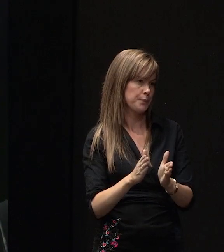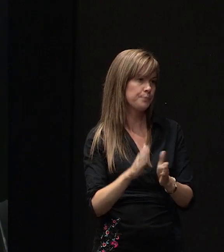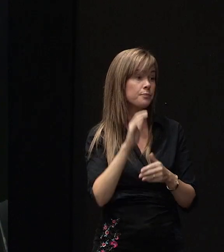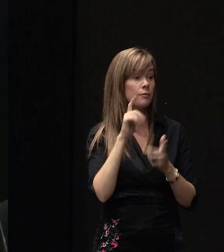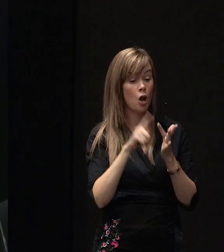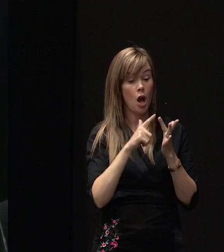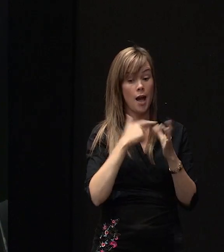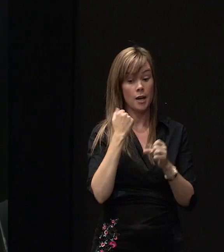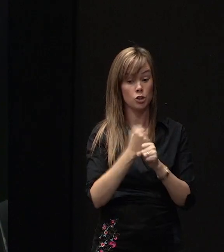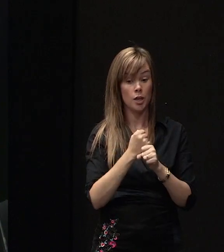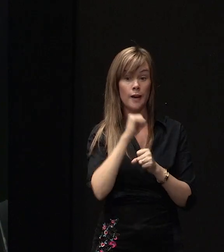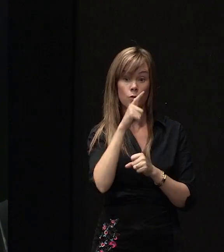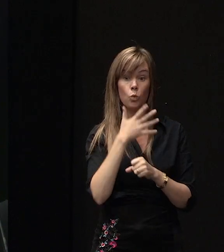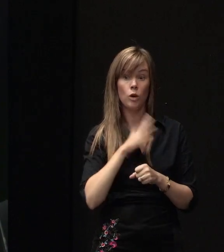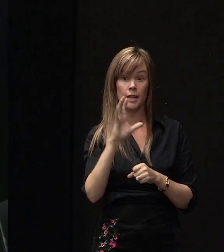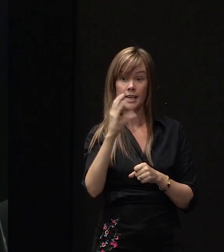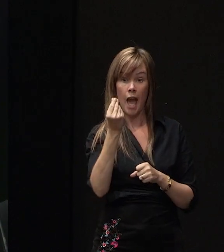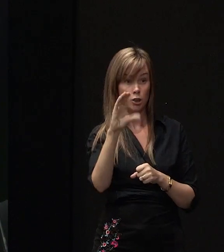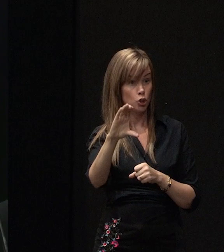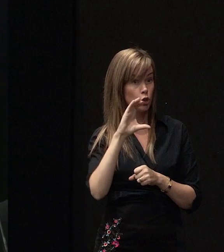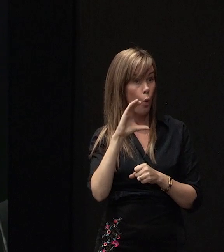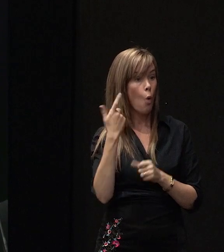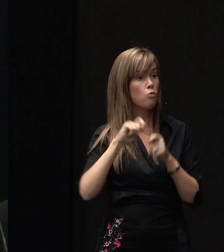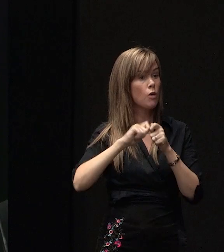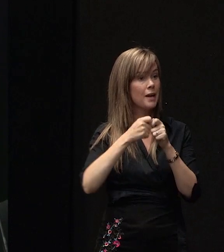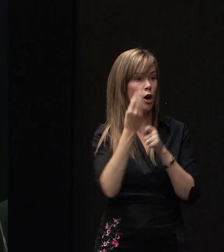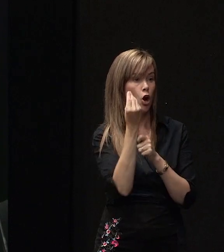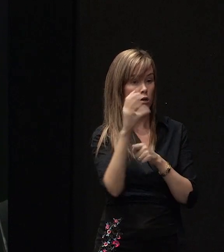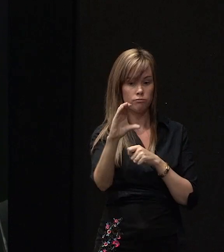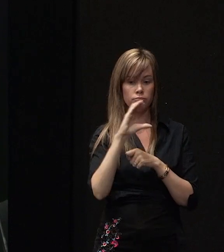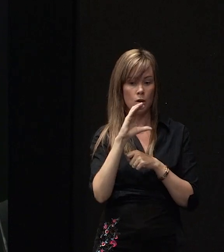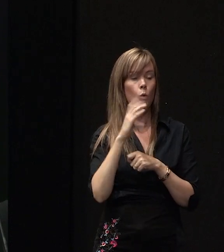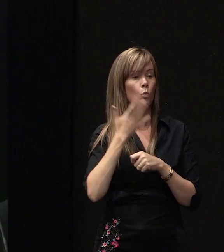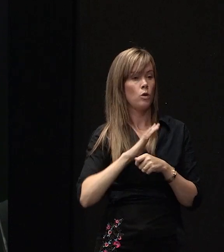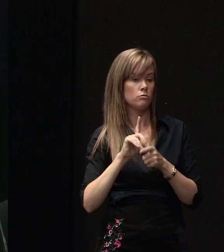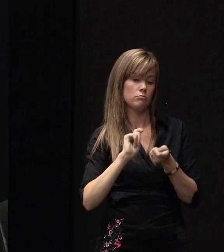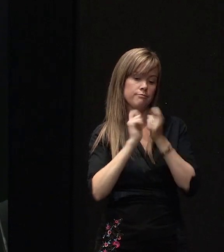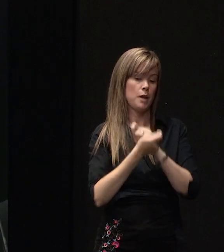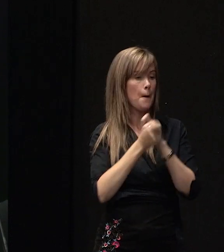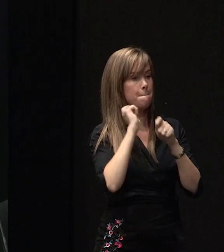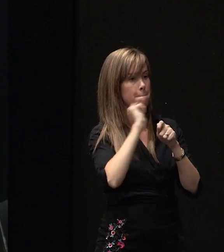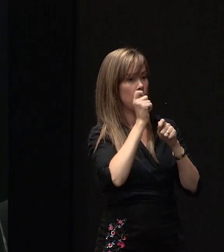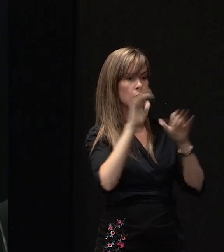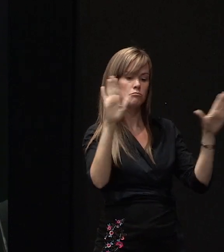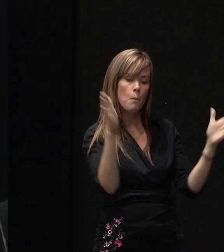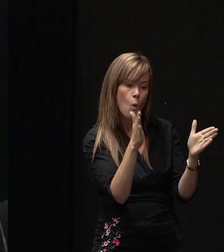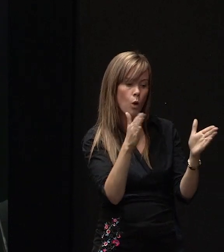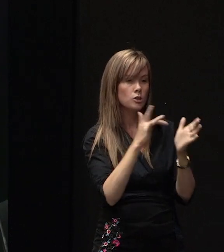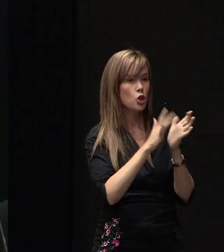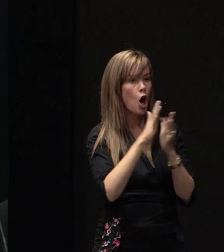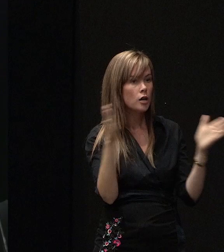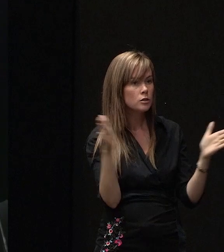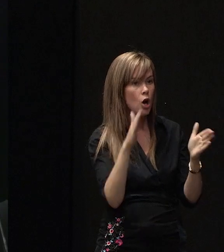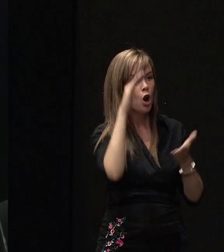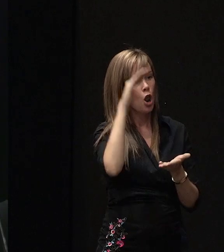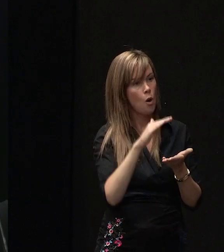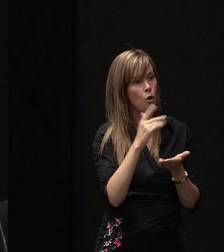wanted to cash out, or if you wanted to take that repair cost and build something that was of smaller, a smaller size and at a